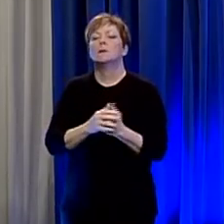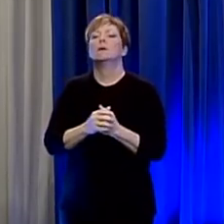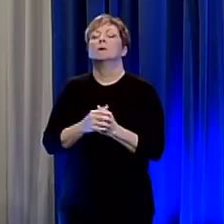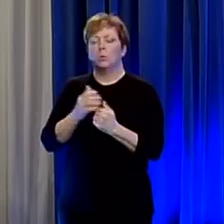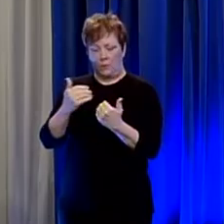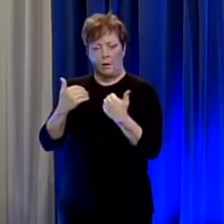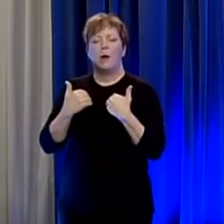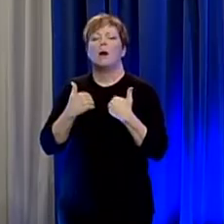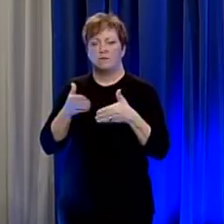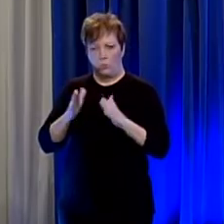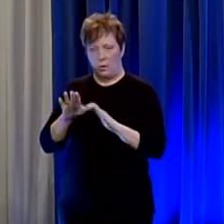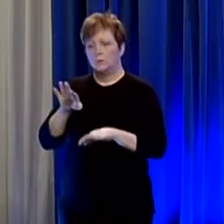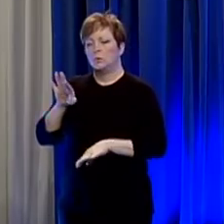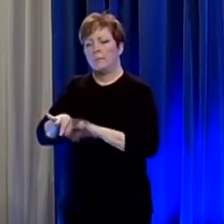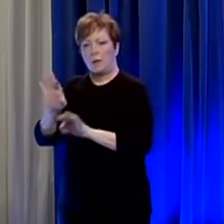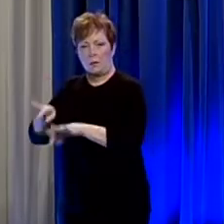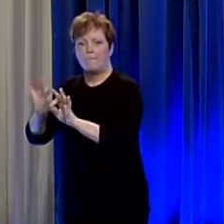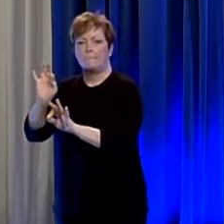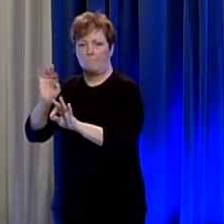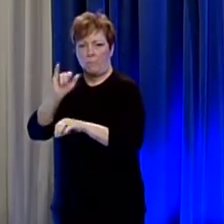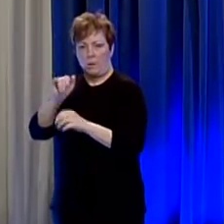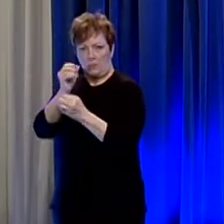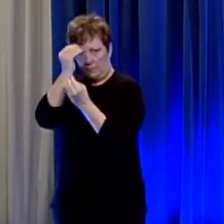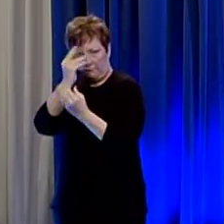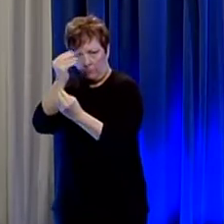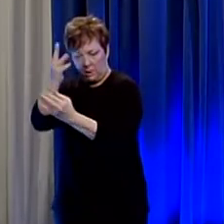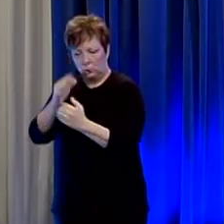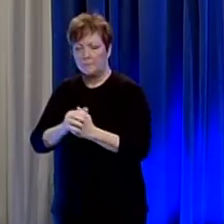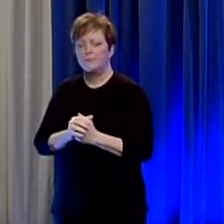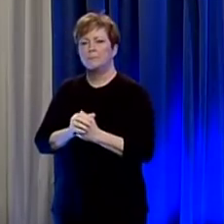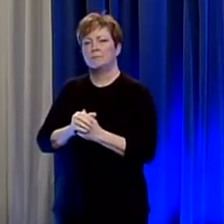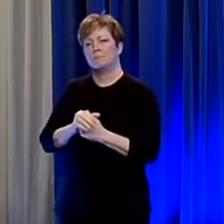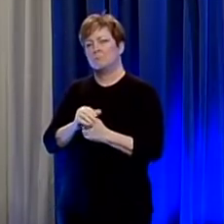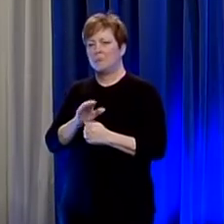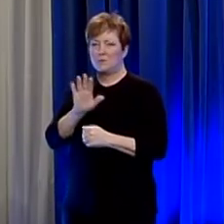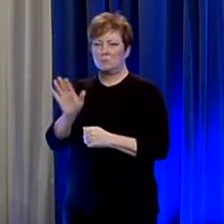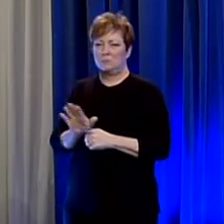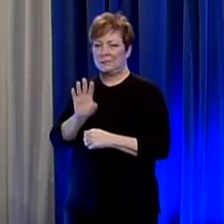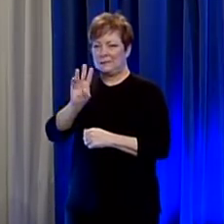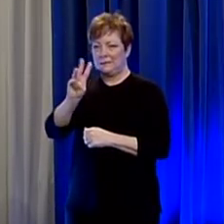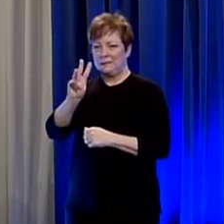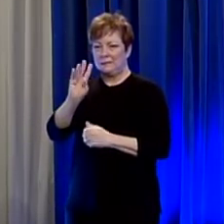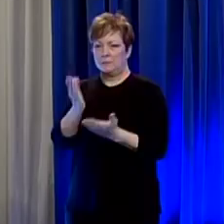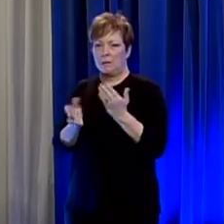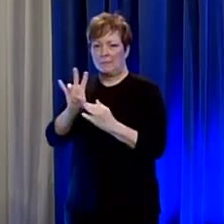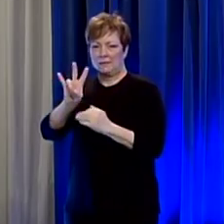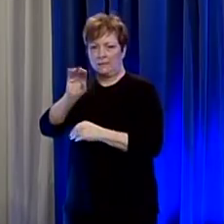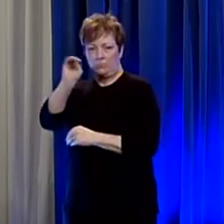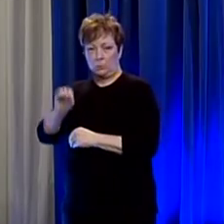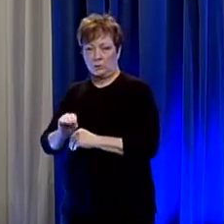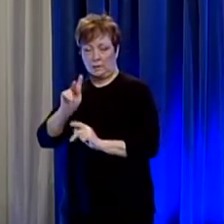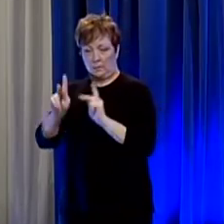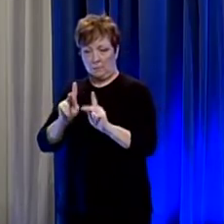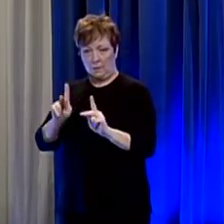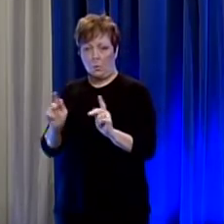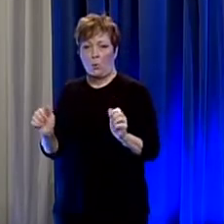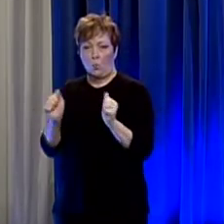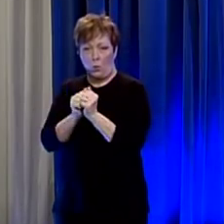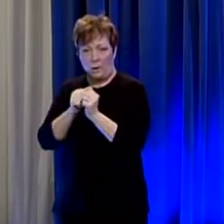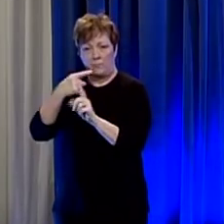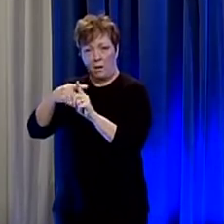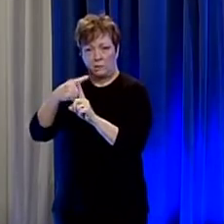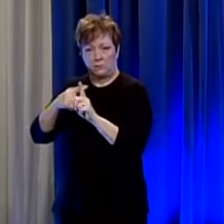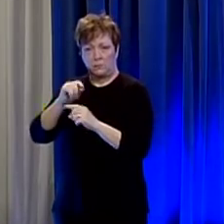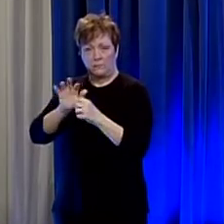on on the back end after doing our investigation it looks like around six or seven percent of our patients have been hospitalized but we're still working to improve